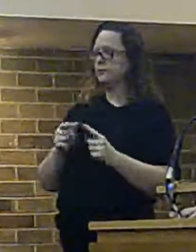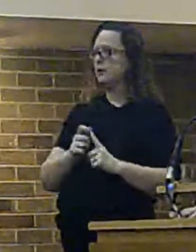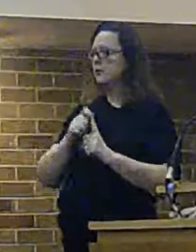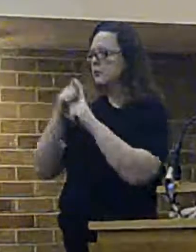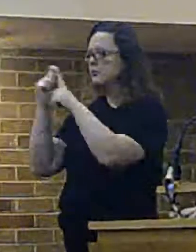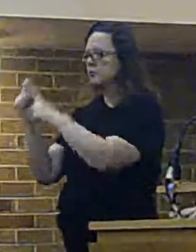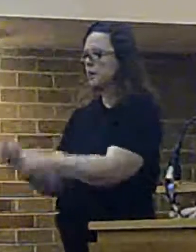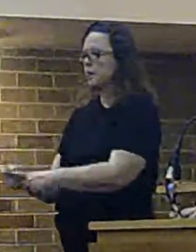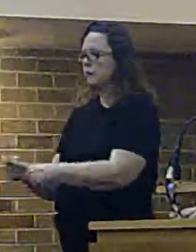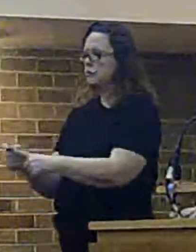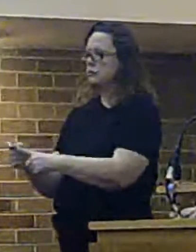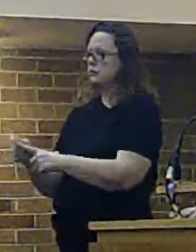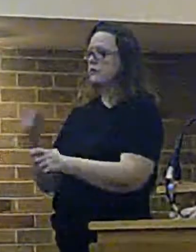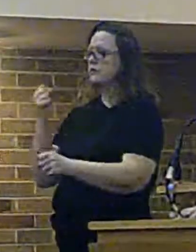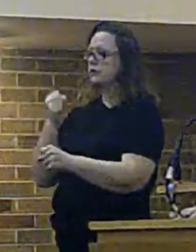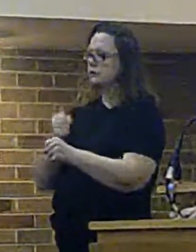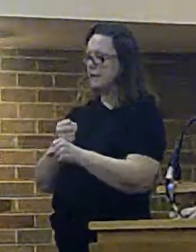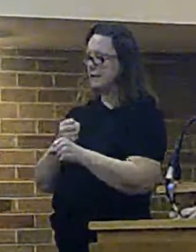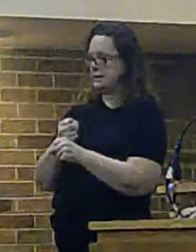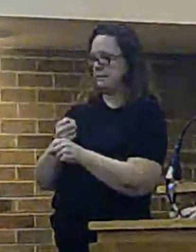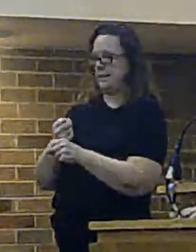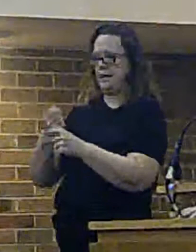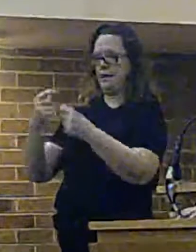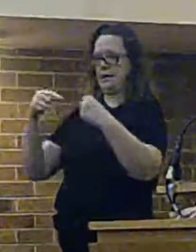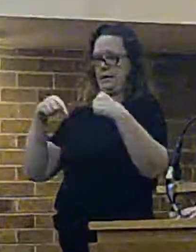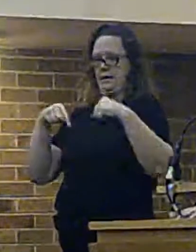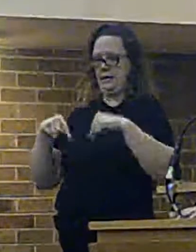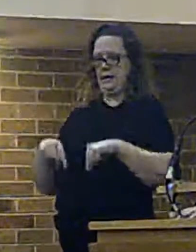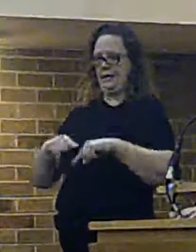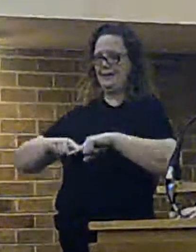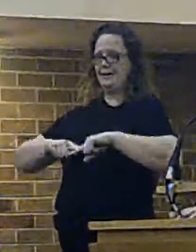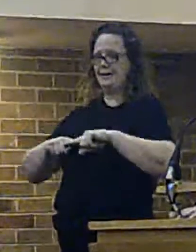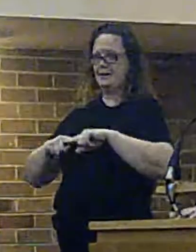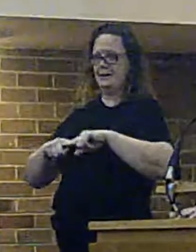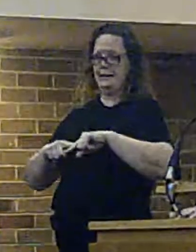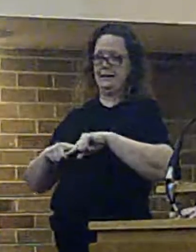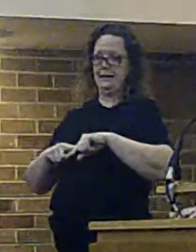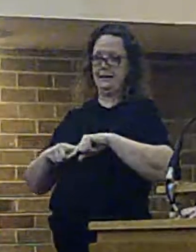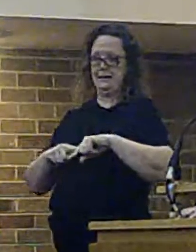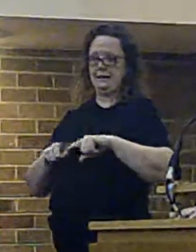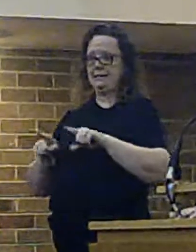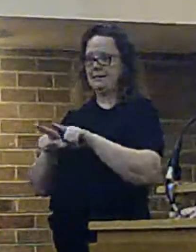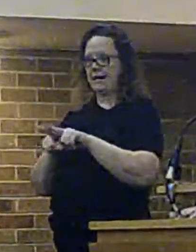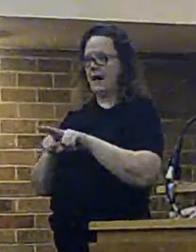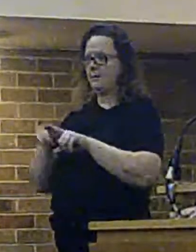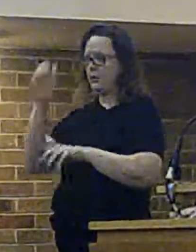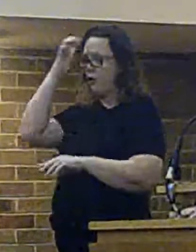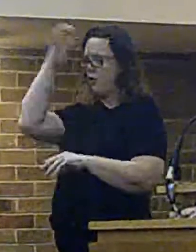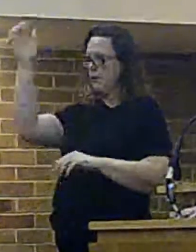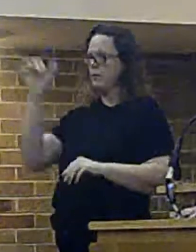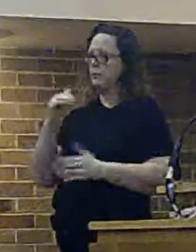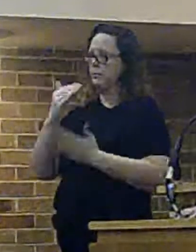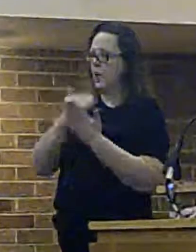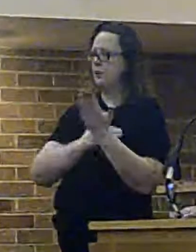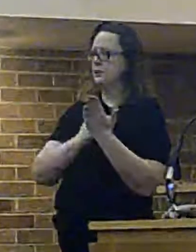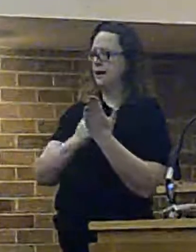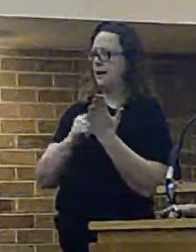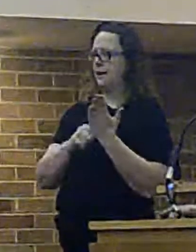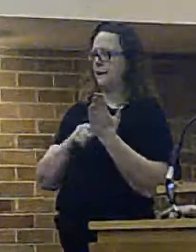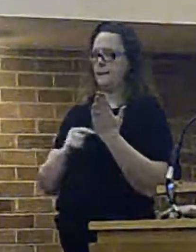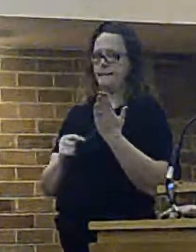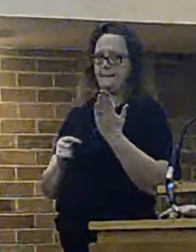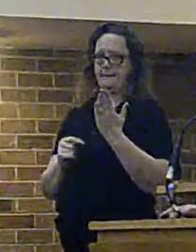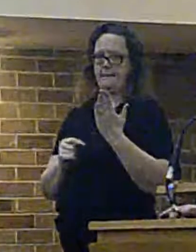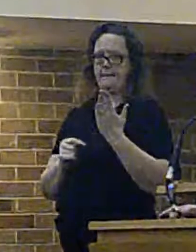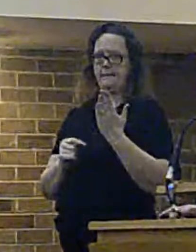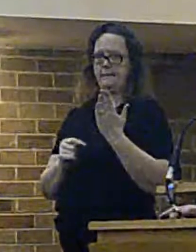elsewhere is entirely in keeping with government policy. And